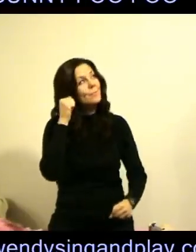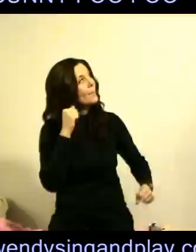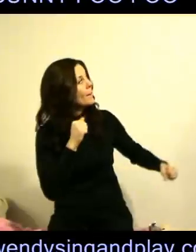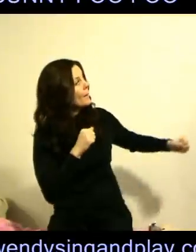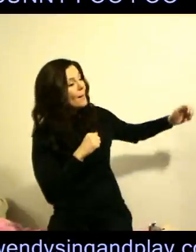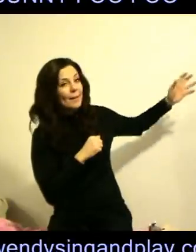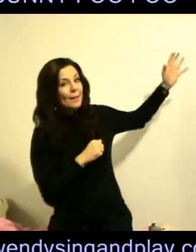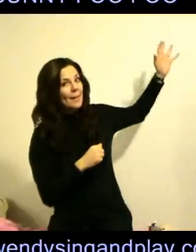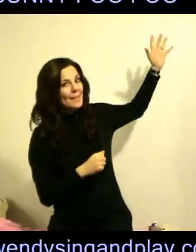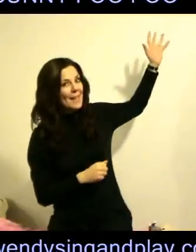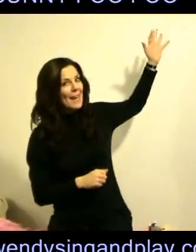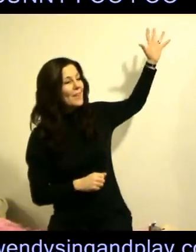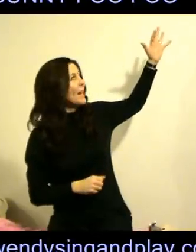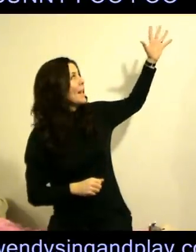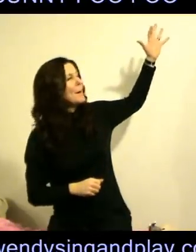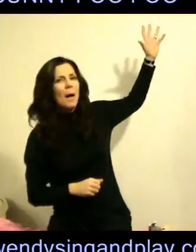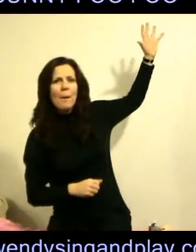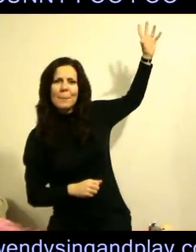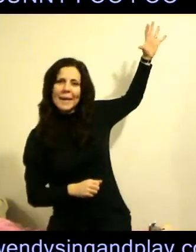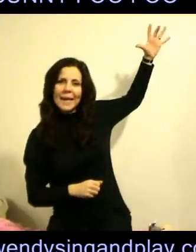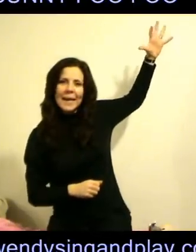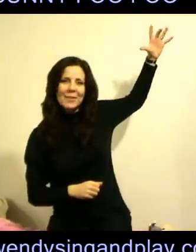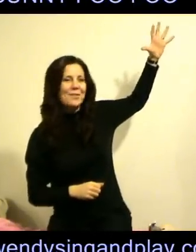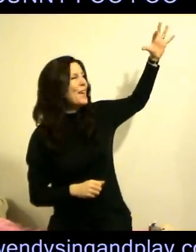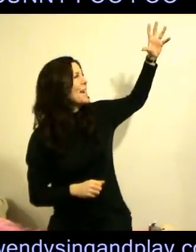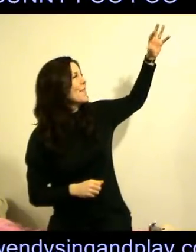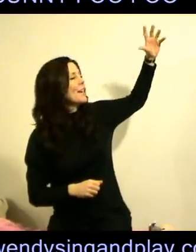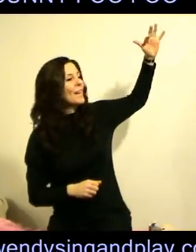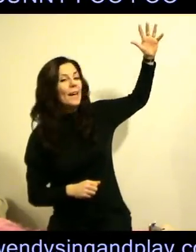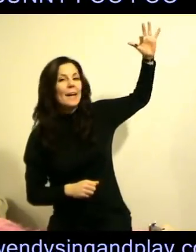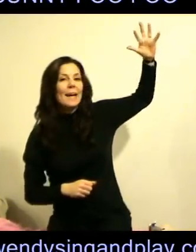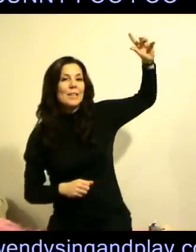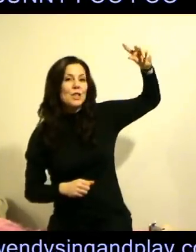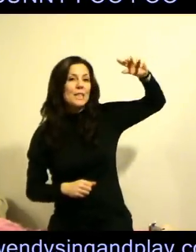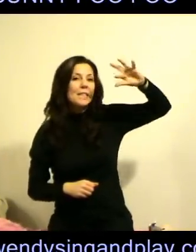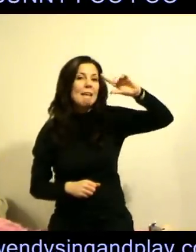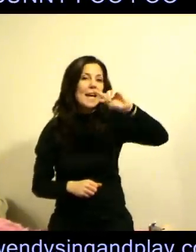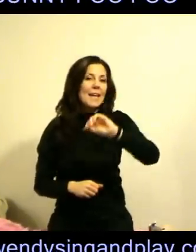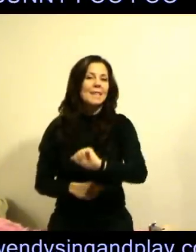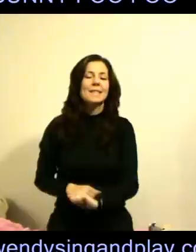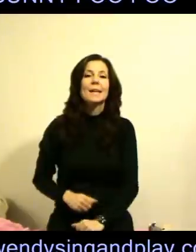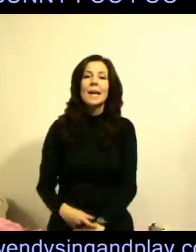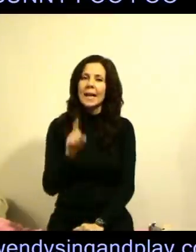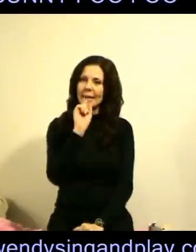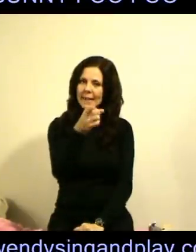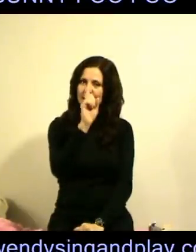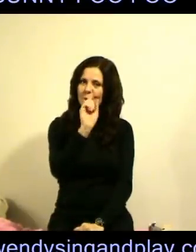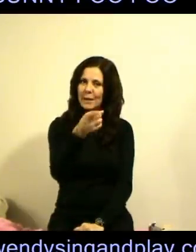Then down came a big fairy and she said, Little